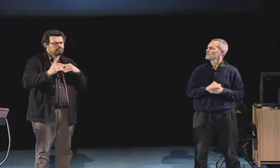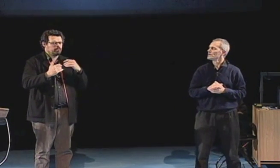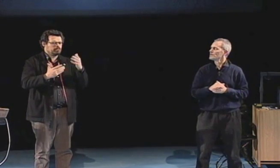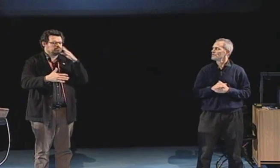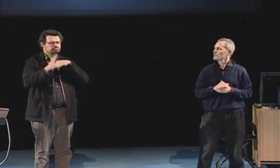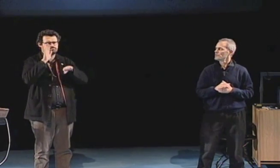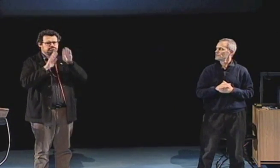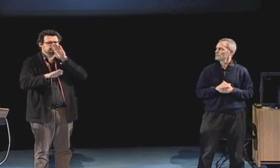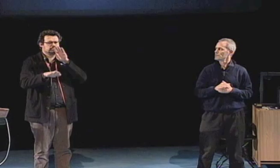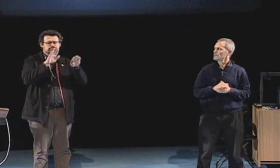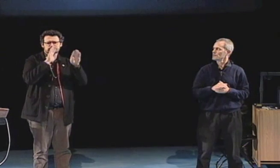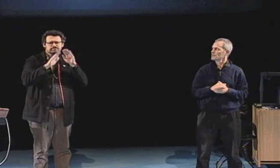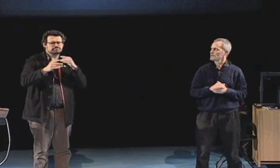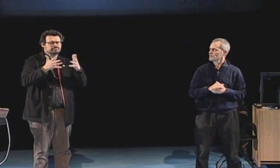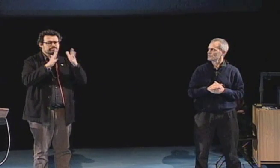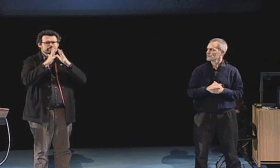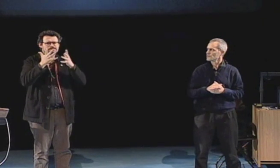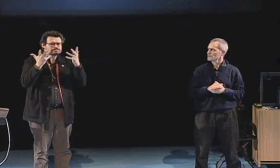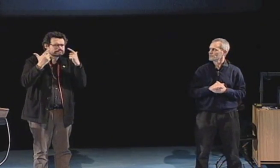person.